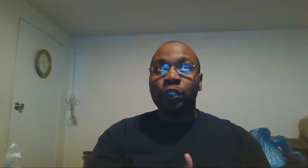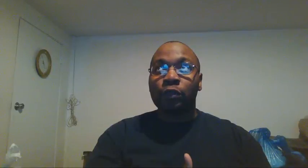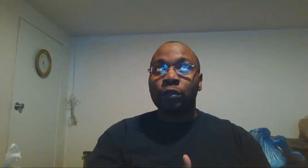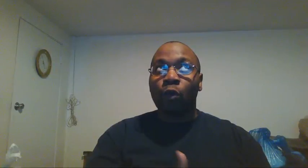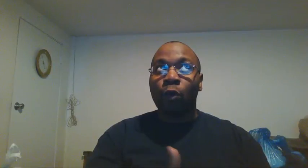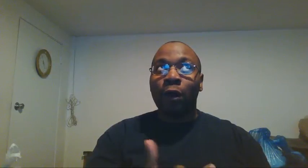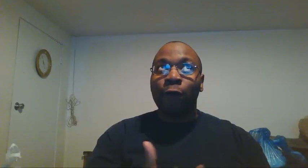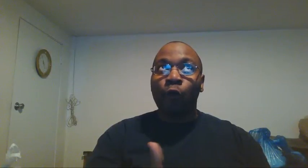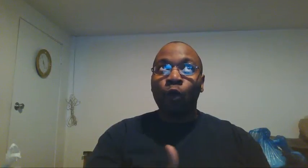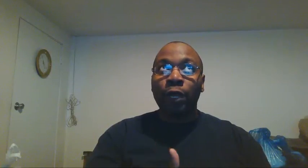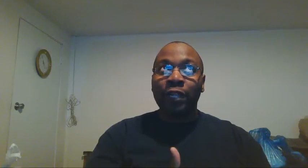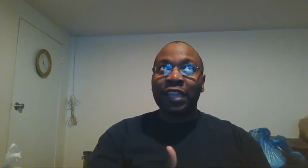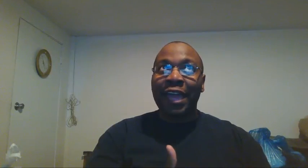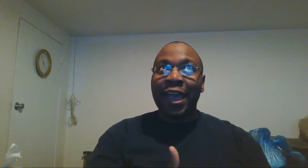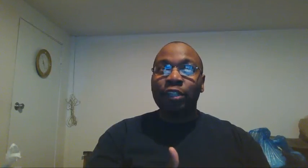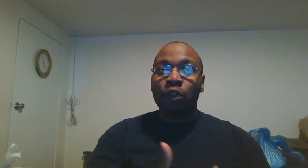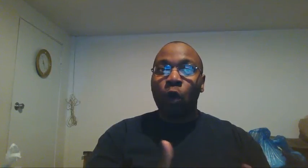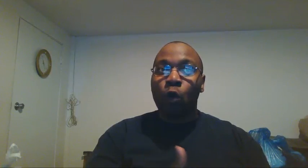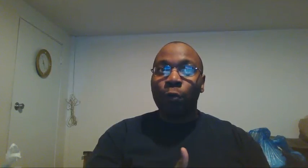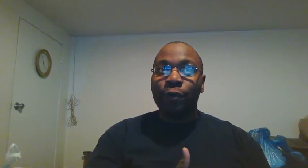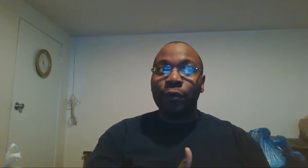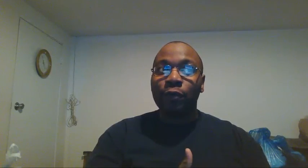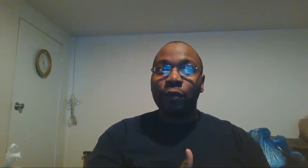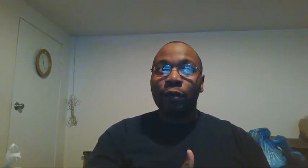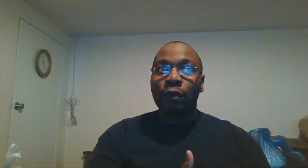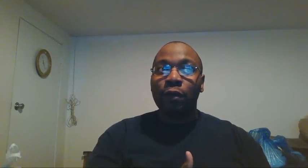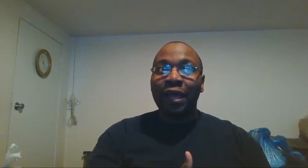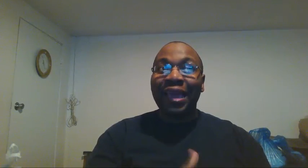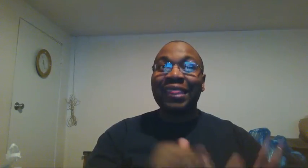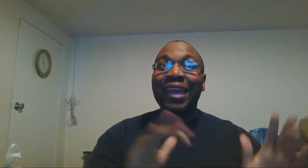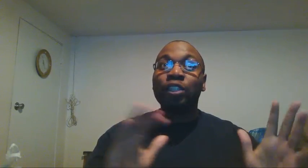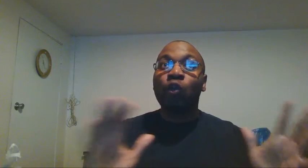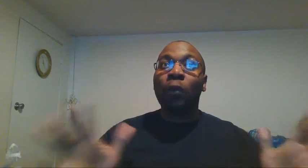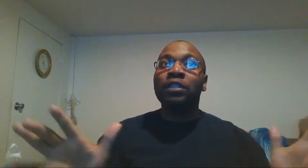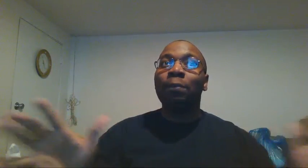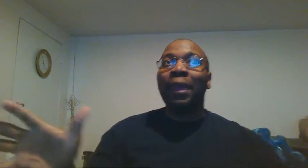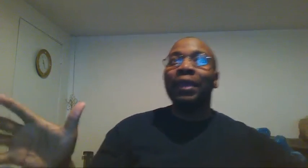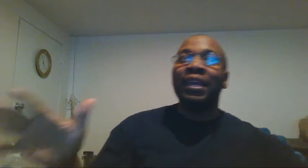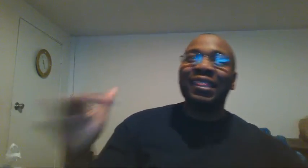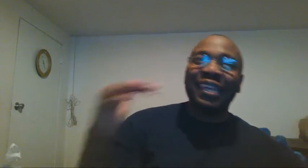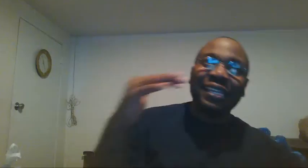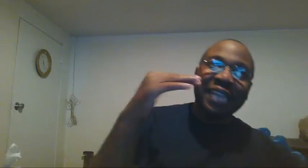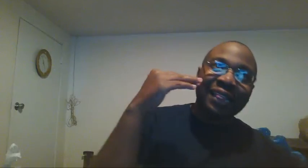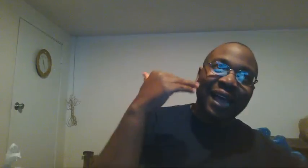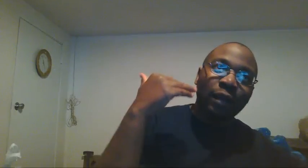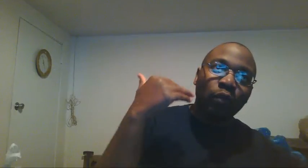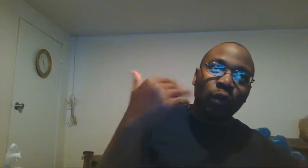or avoid slash cope that is going to make things a lot worse